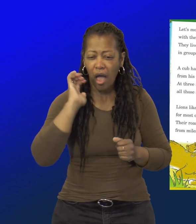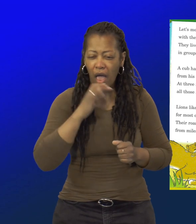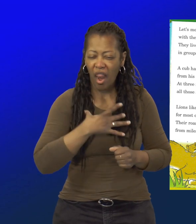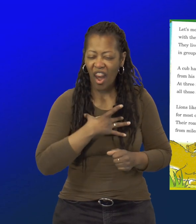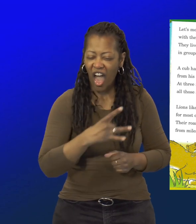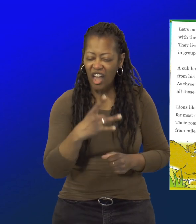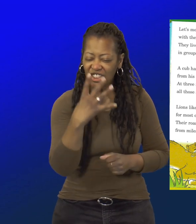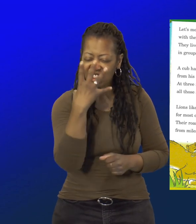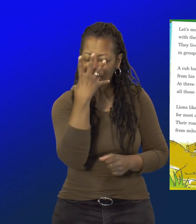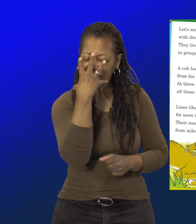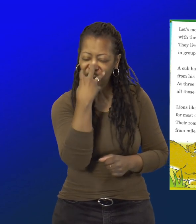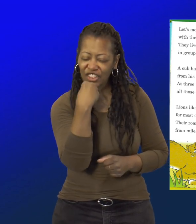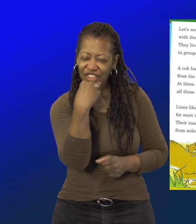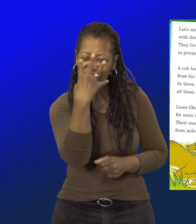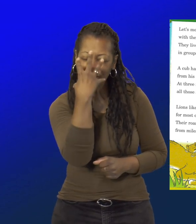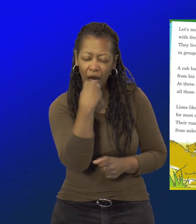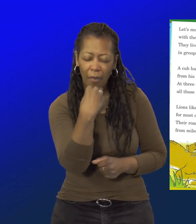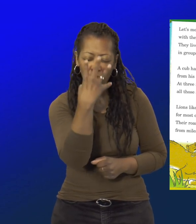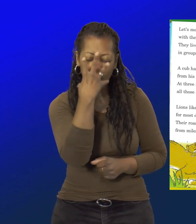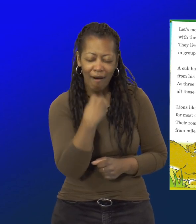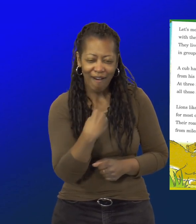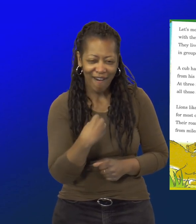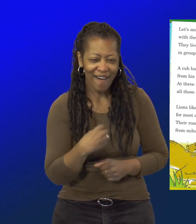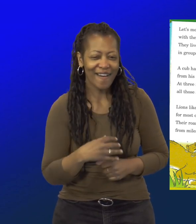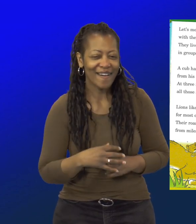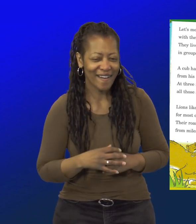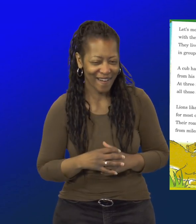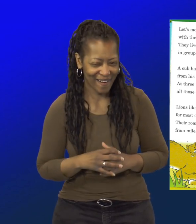Lions like sleeping for most of the day.